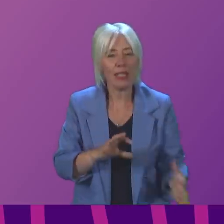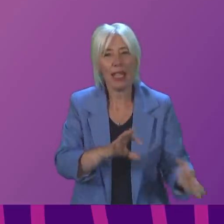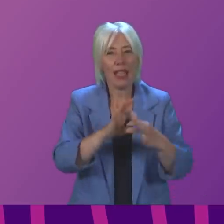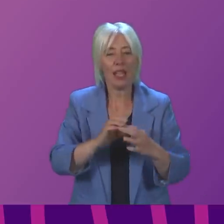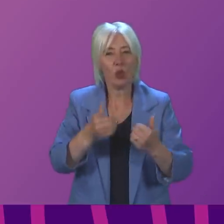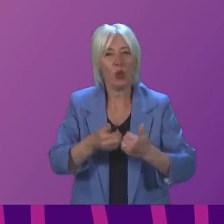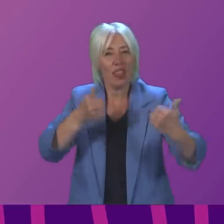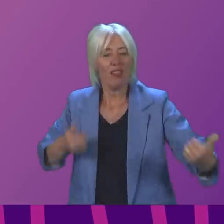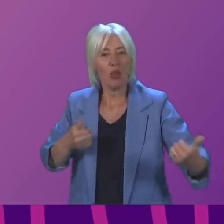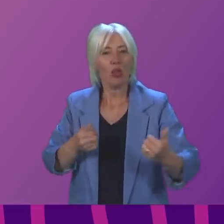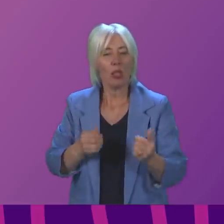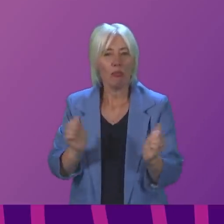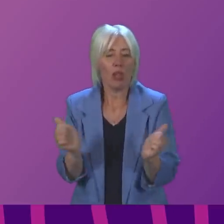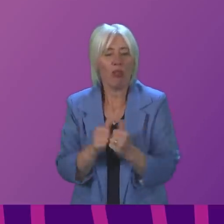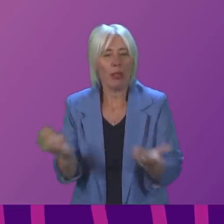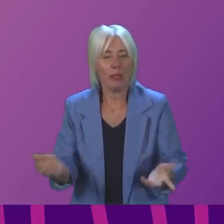Graeme Simpson.